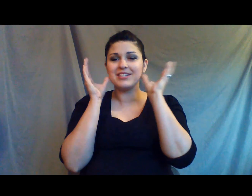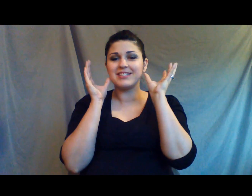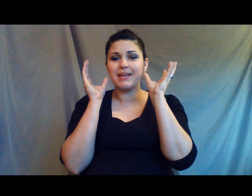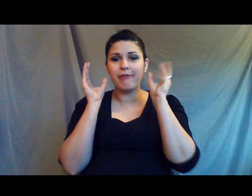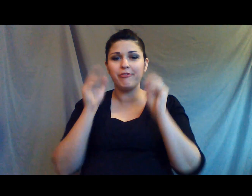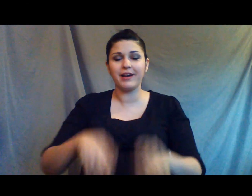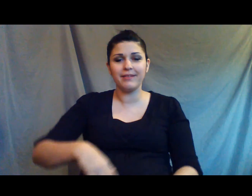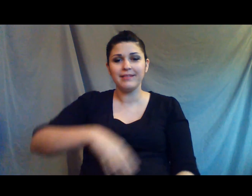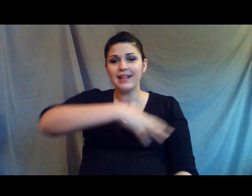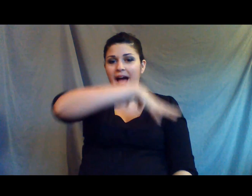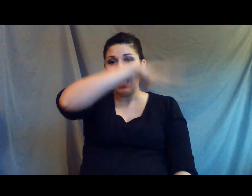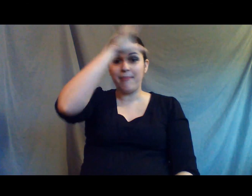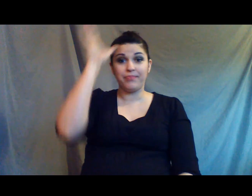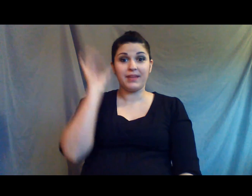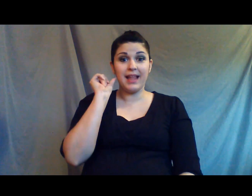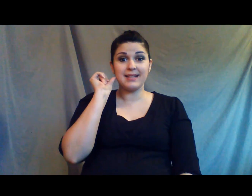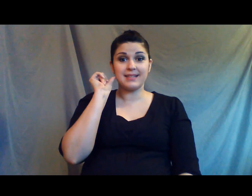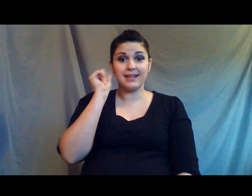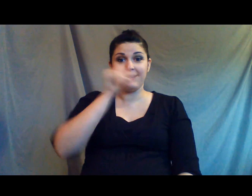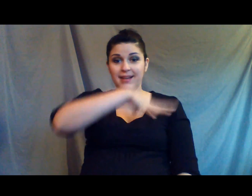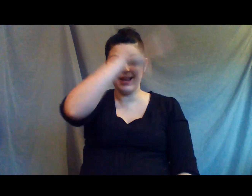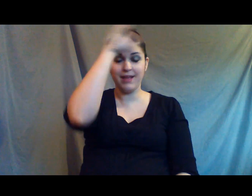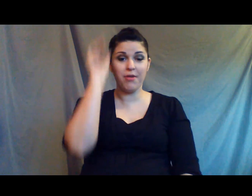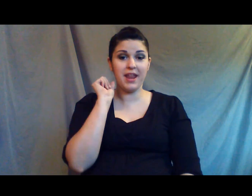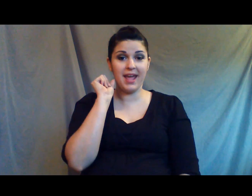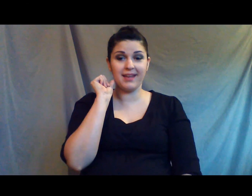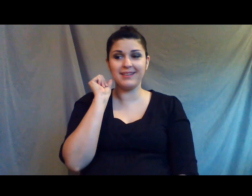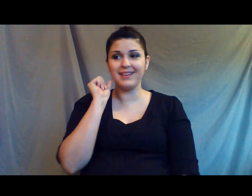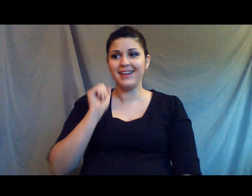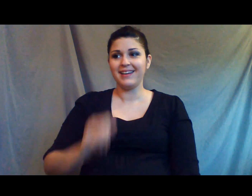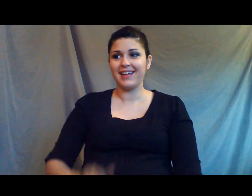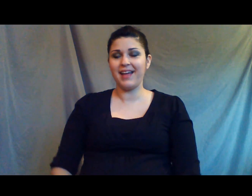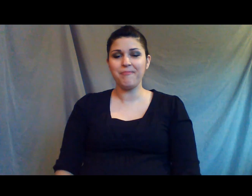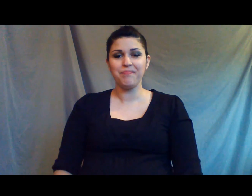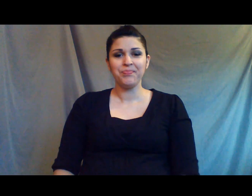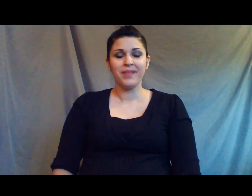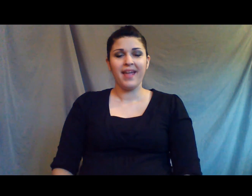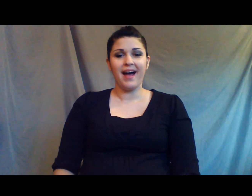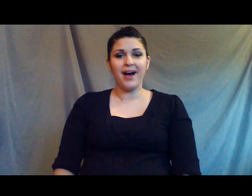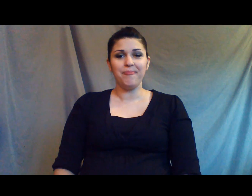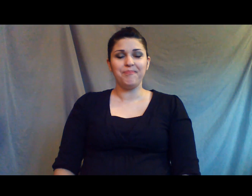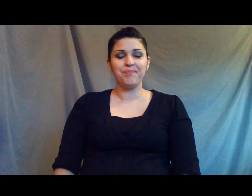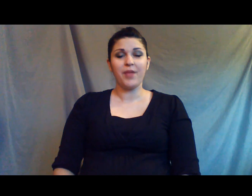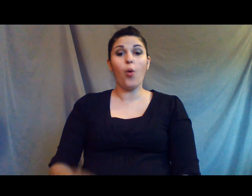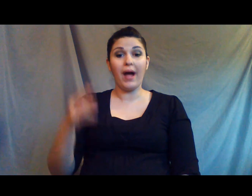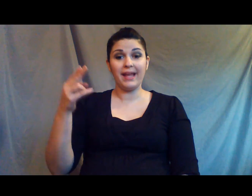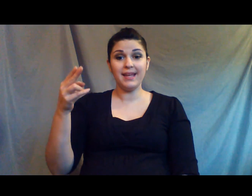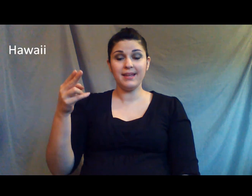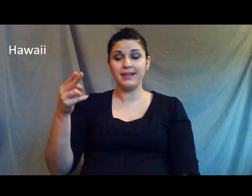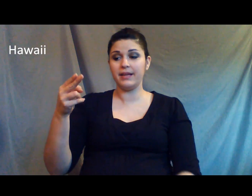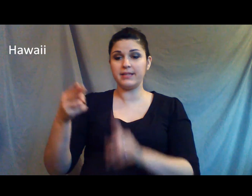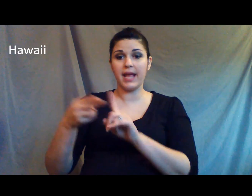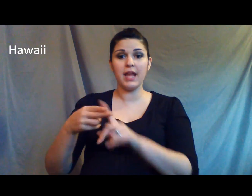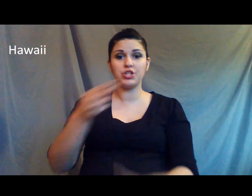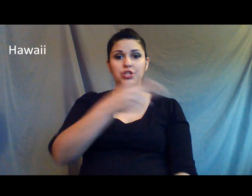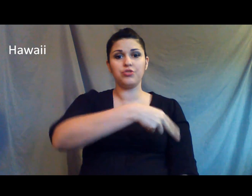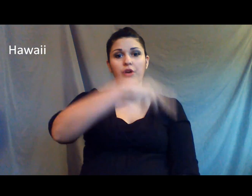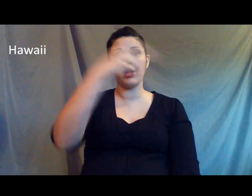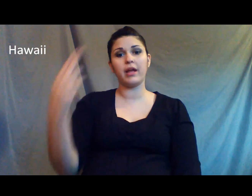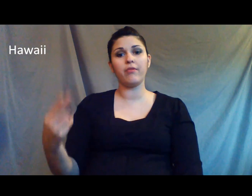just digging my foot in it? Um, Alaska. In with an A. Okay? Um, Hawaii. It's H and you draw it like a